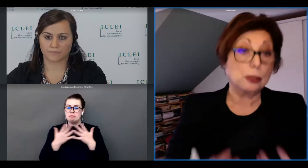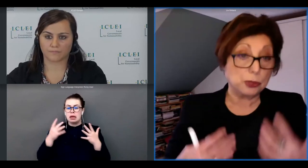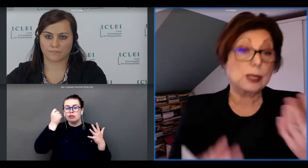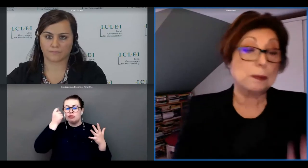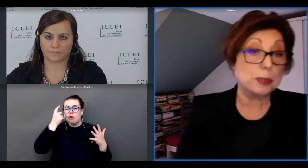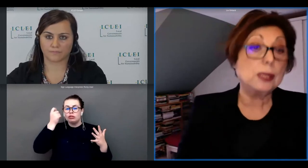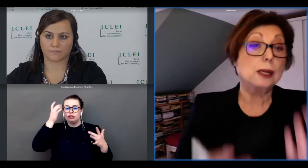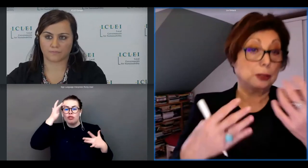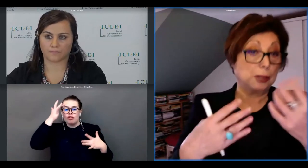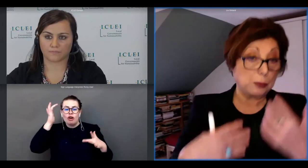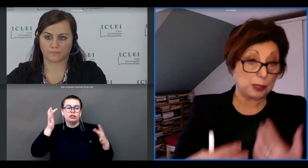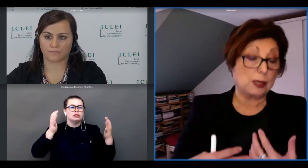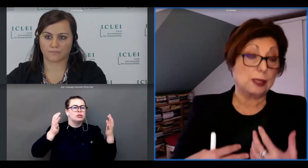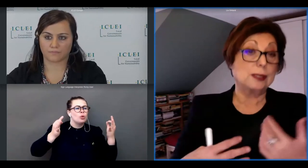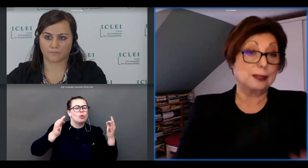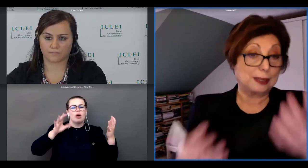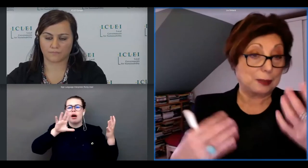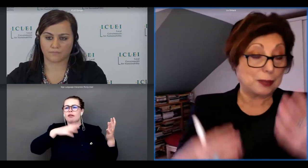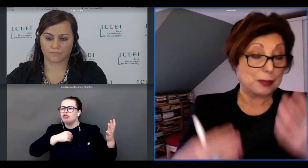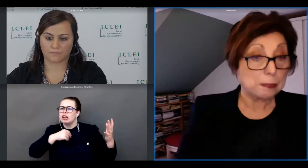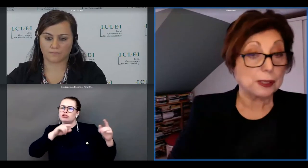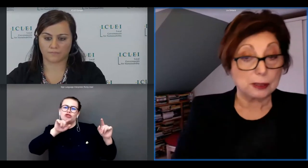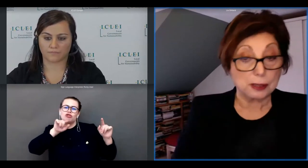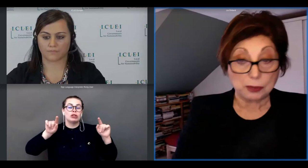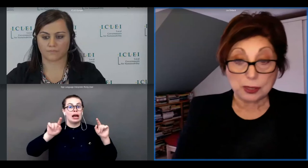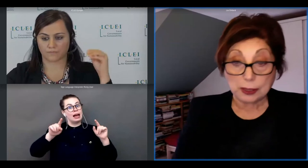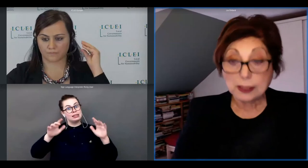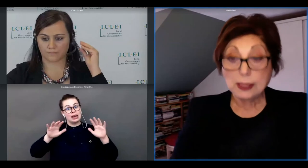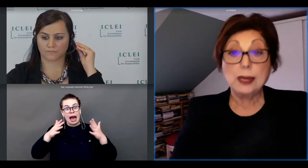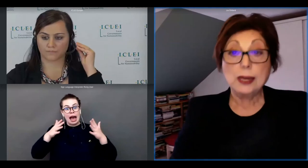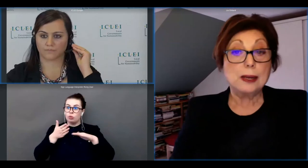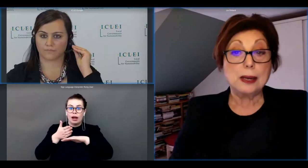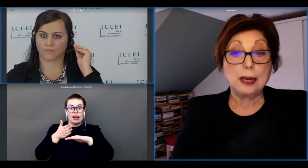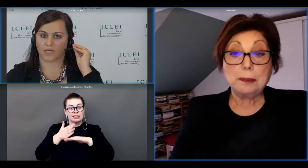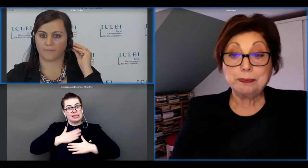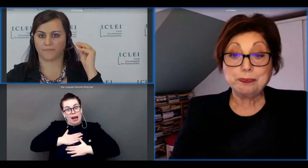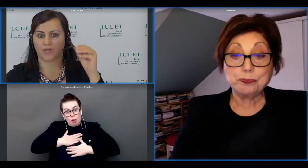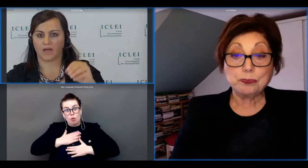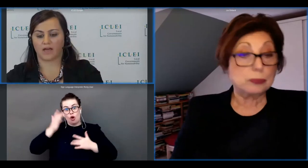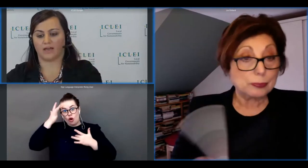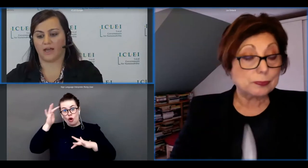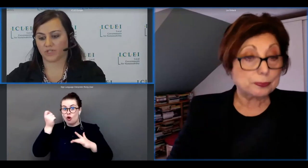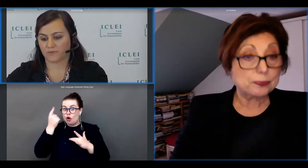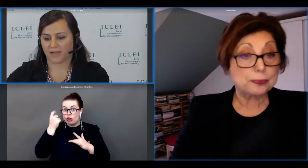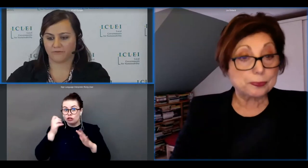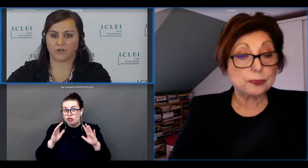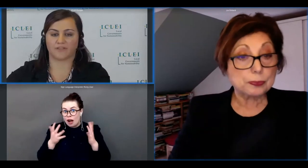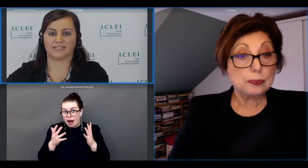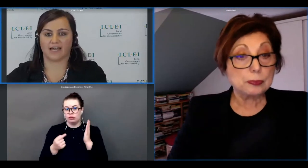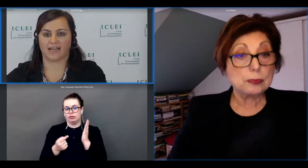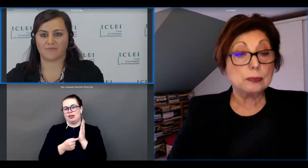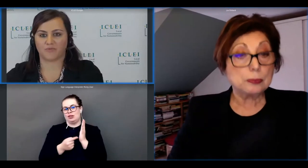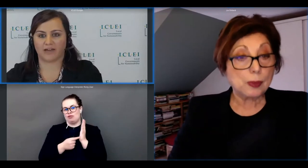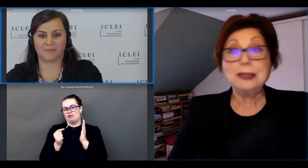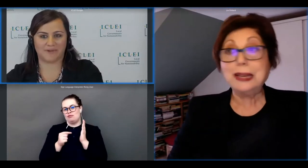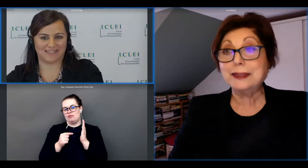technology technology can be on our side can help us on our side um yeah i i'm just mindful of the